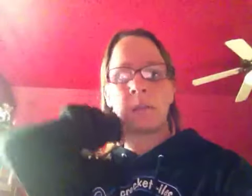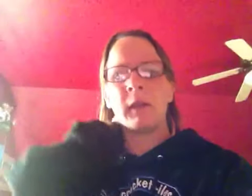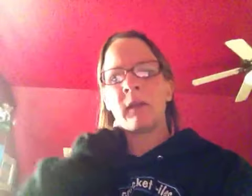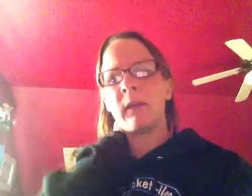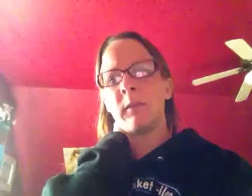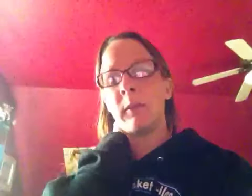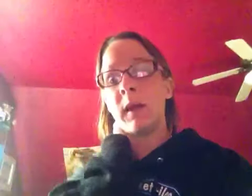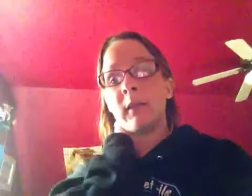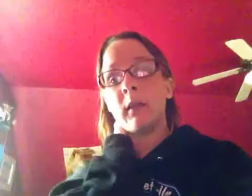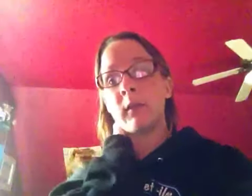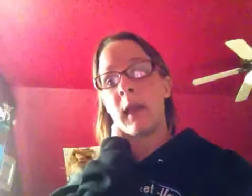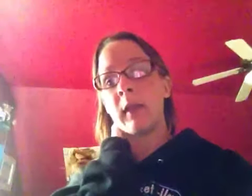expected it to be but that's okay